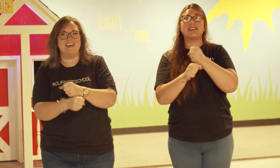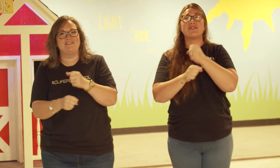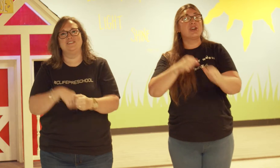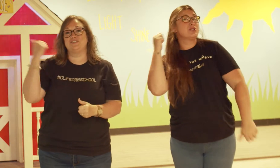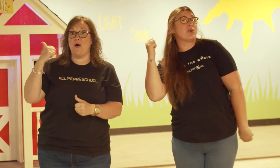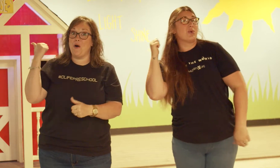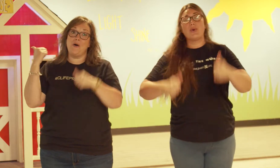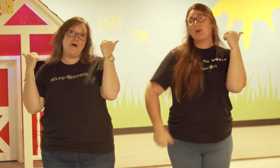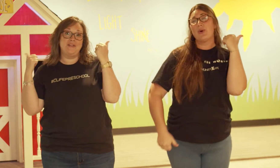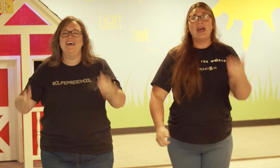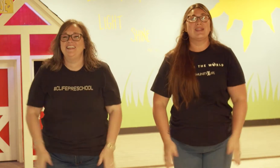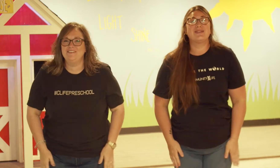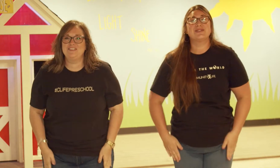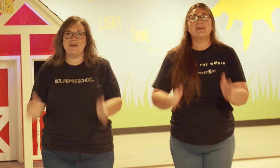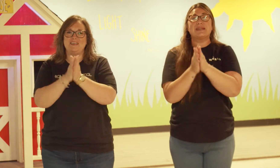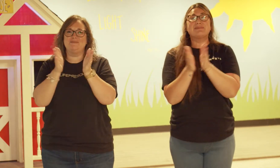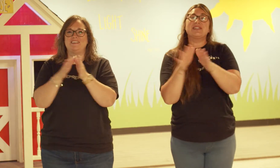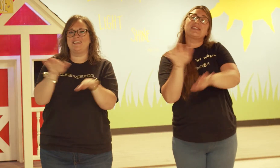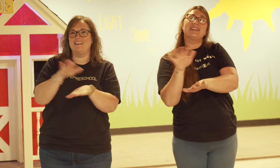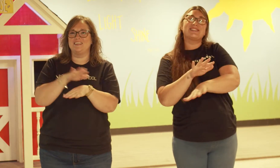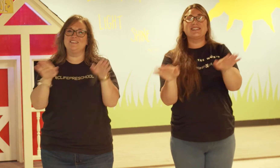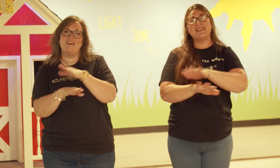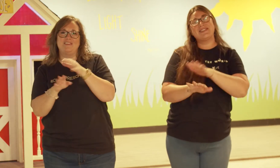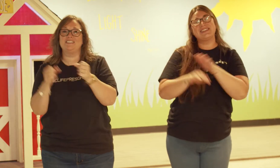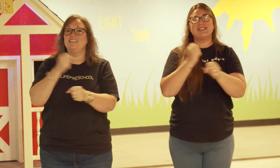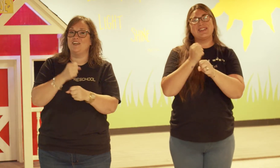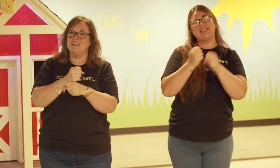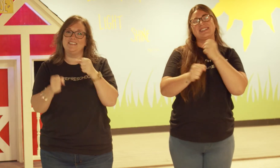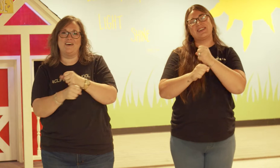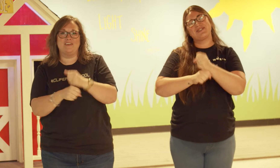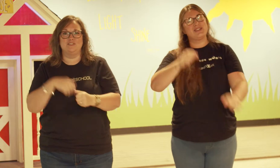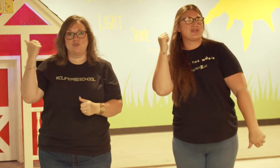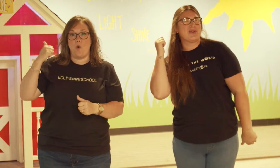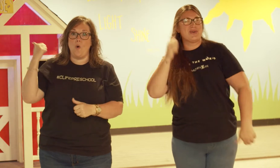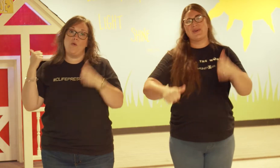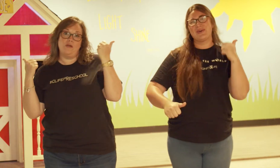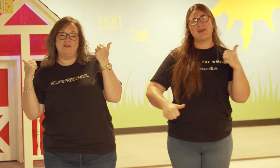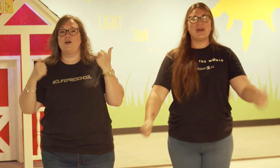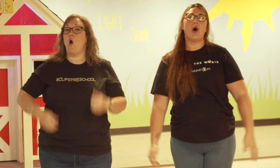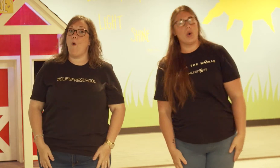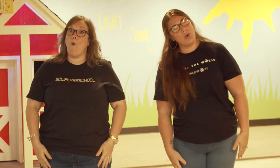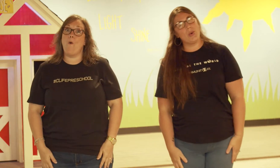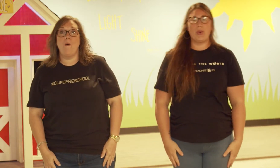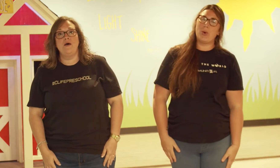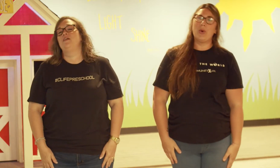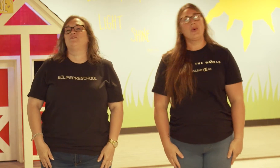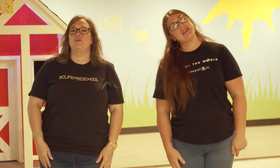and self-control Love, joy, peace, space Kindness, goodness, faithfulness, gentleness, and self-control Oh, the fruit